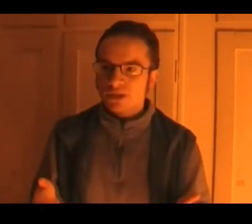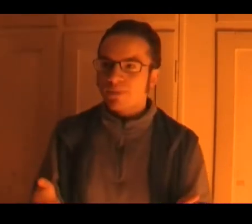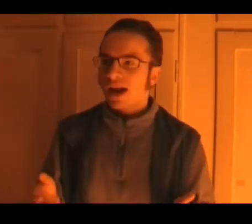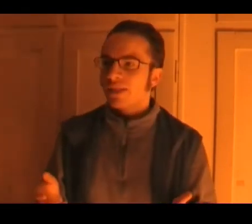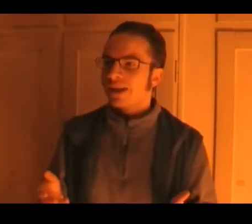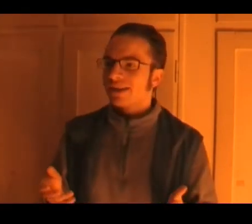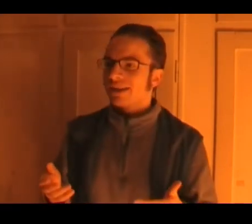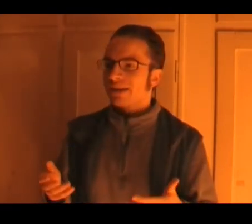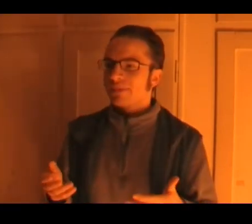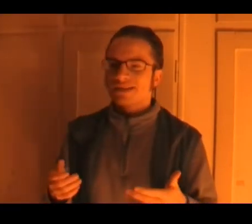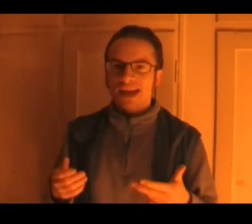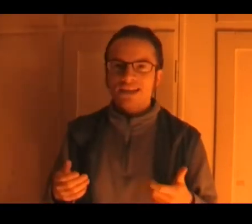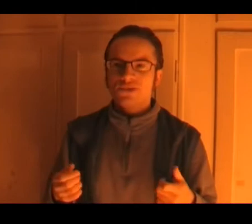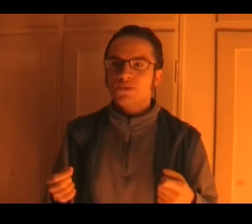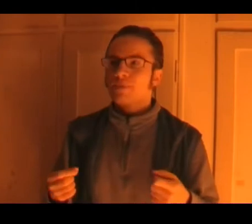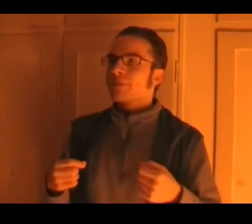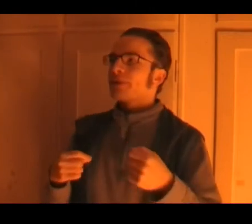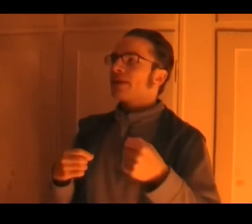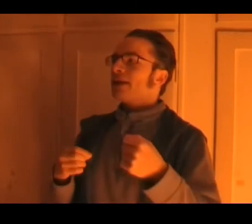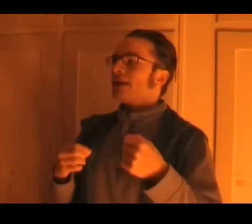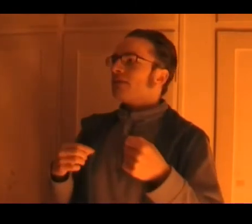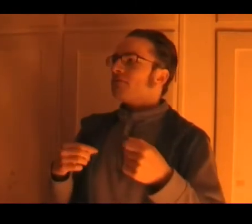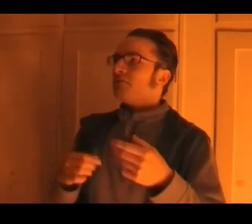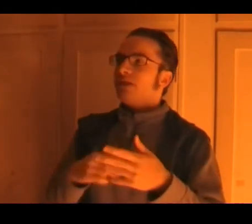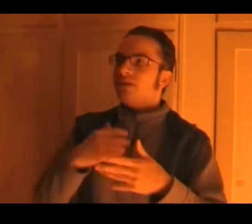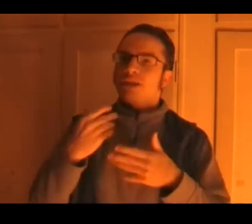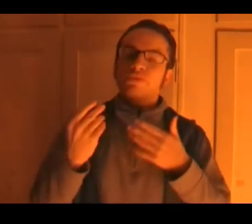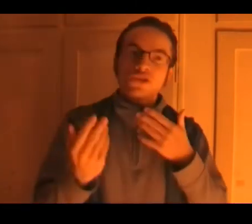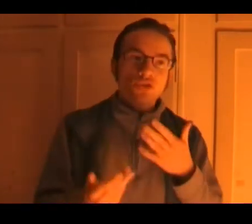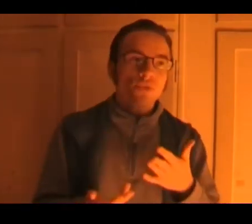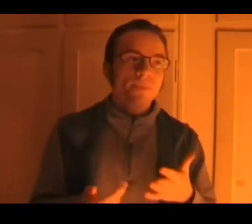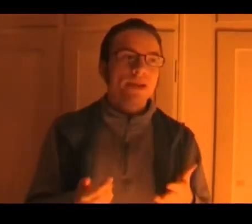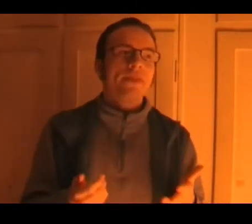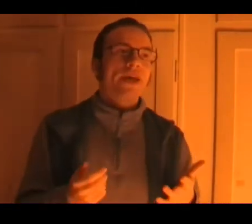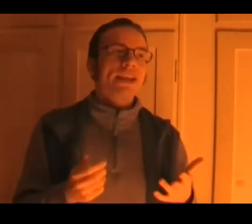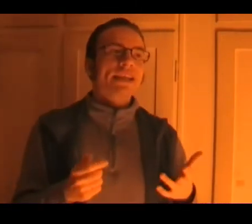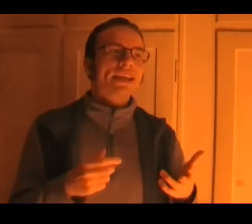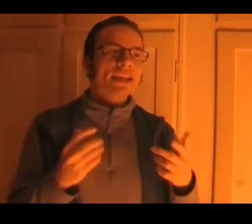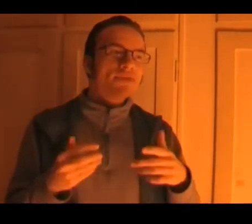smile that it makes katie do let's presume that it can even